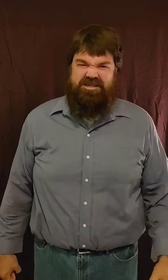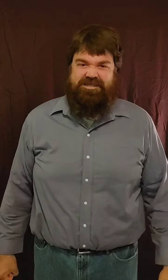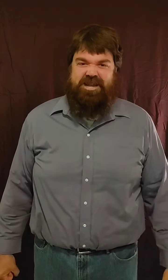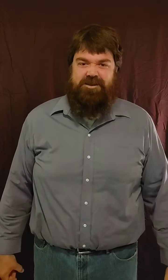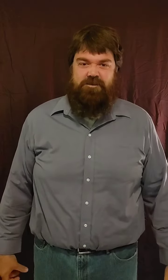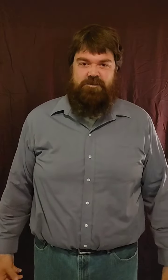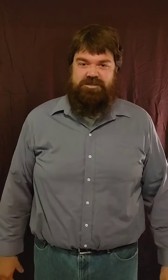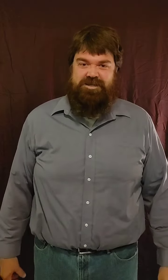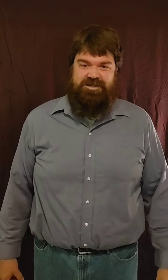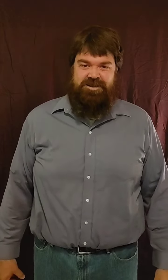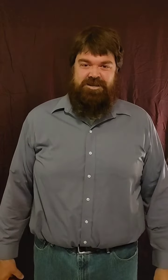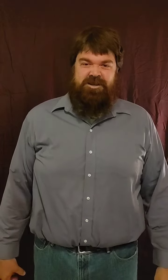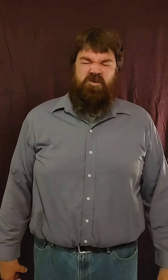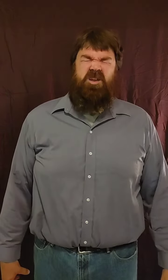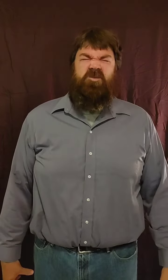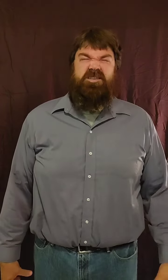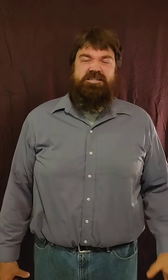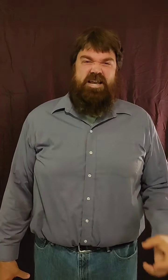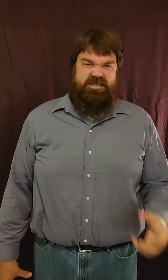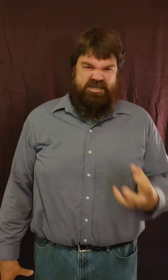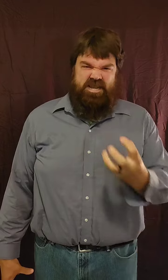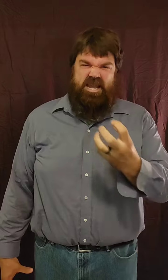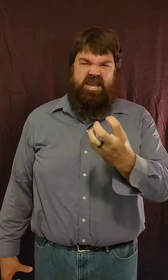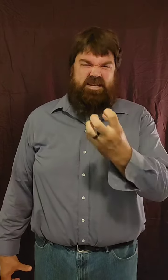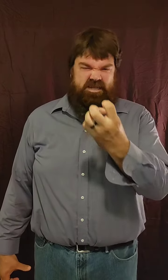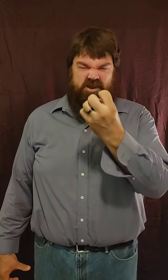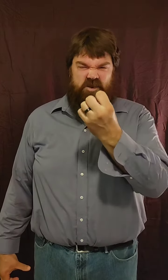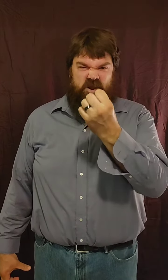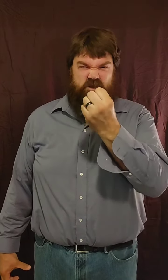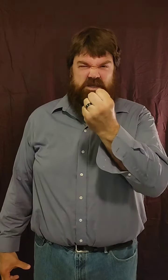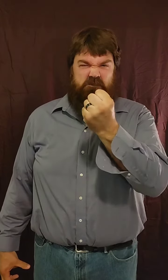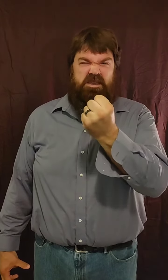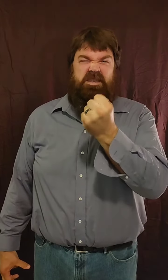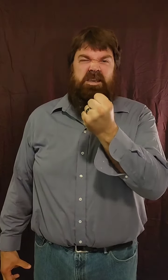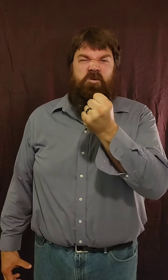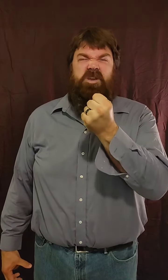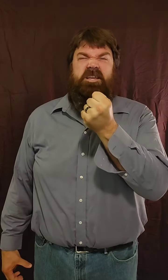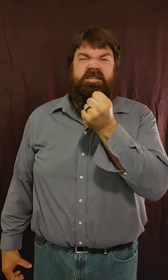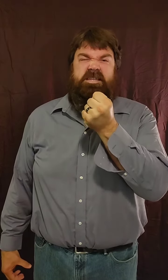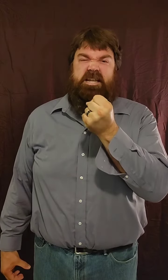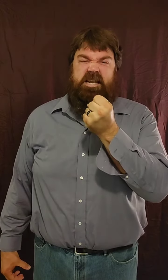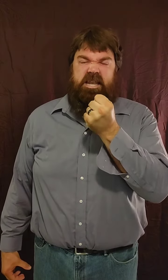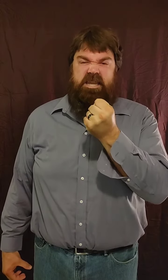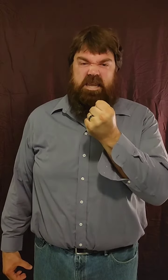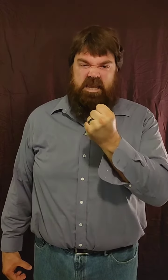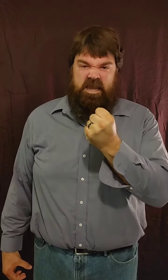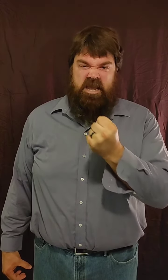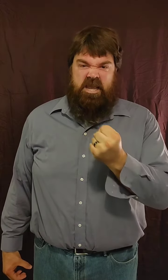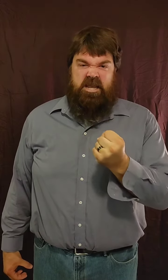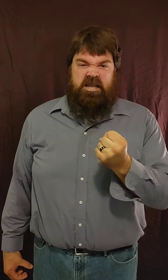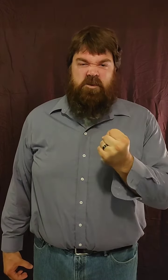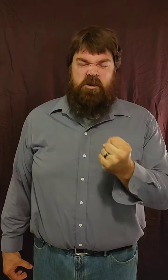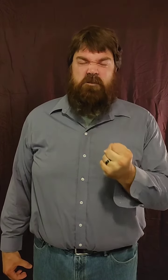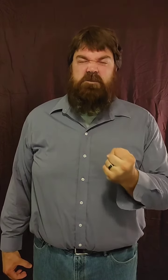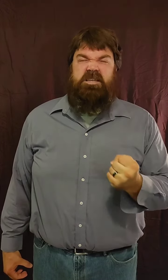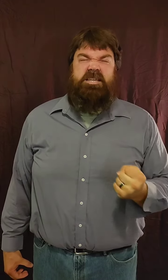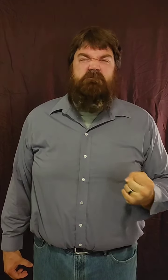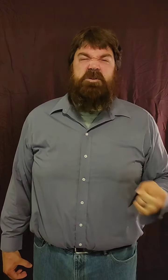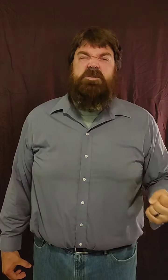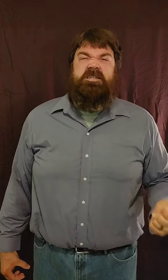down. No matter what the task at hand, there will always be a weakest link. There will always be some person